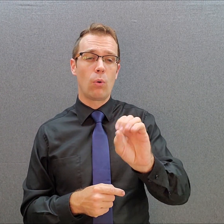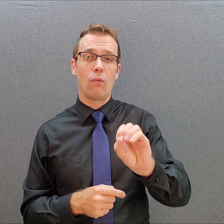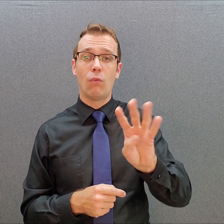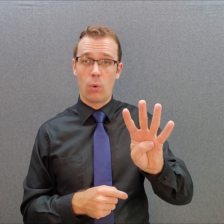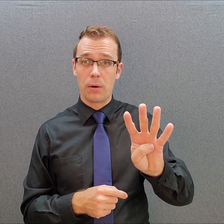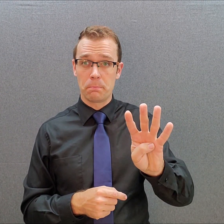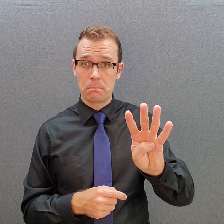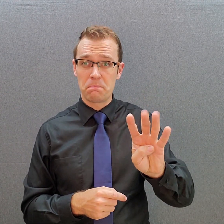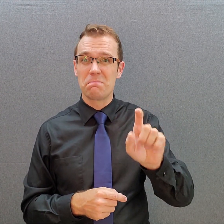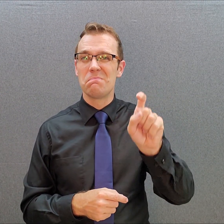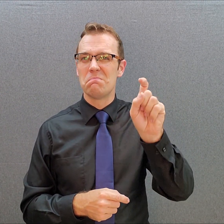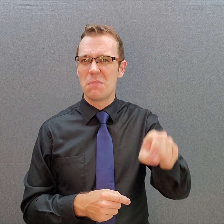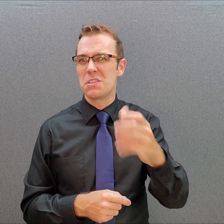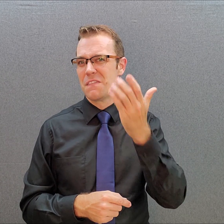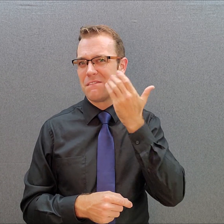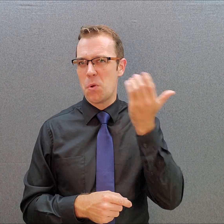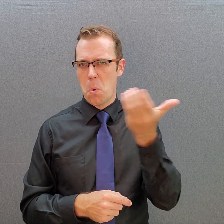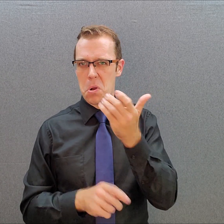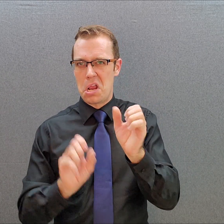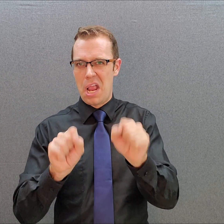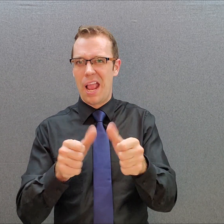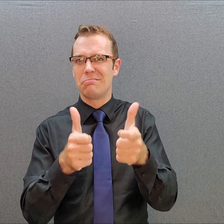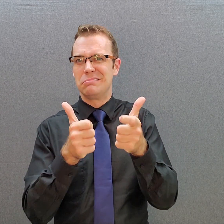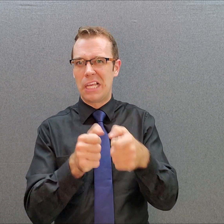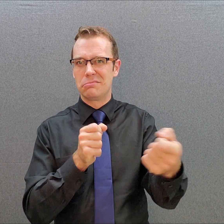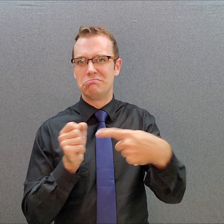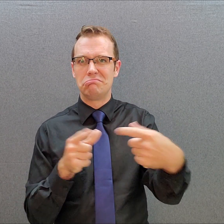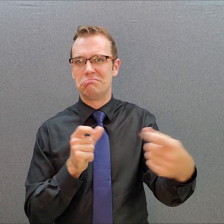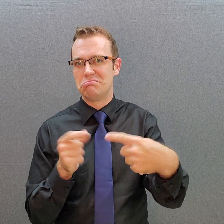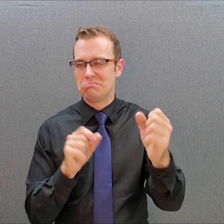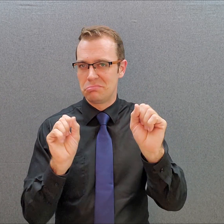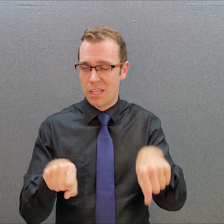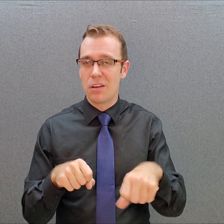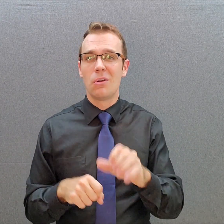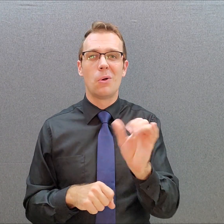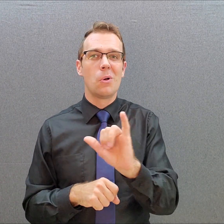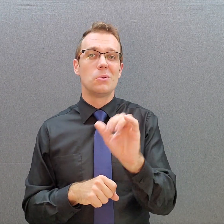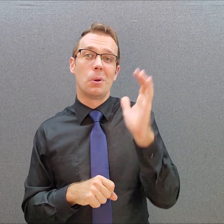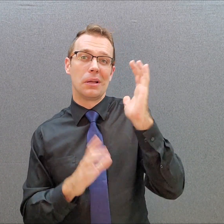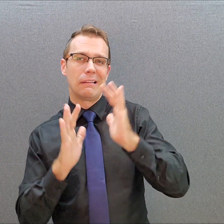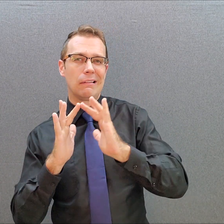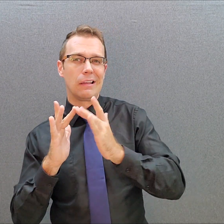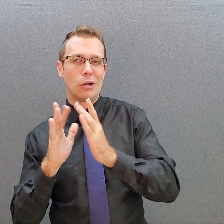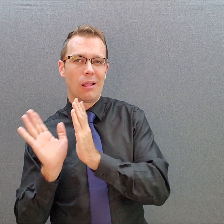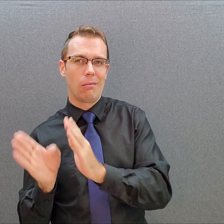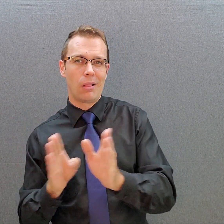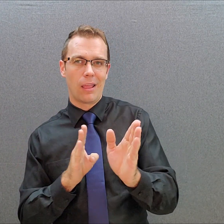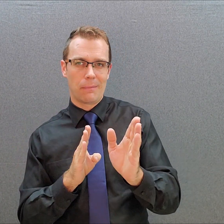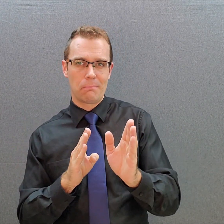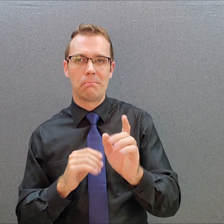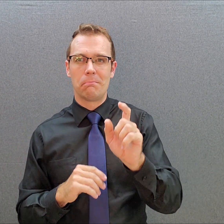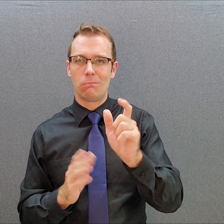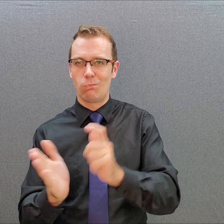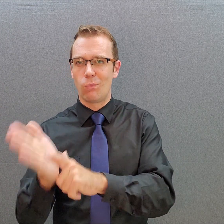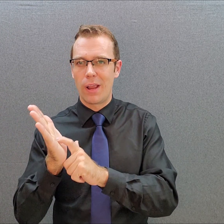You must have a capable phone and an applicable data plan from your service provider.